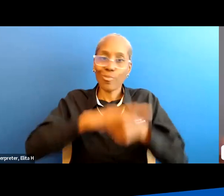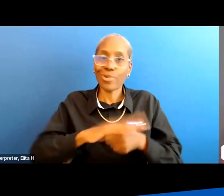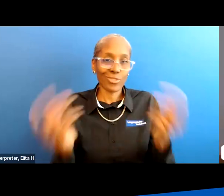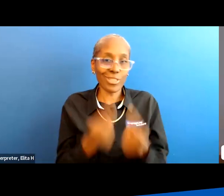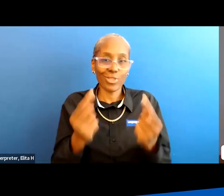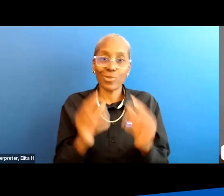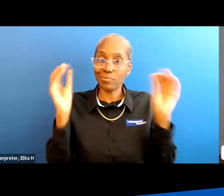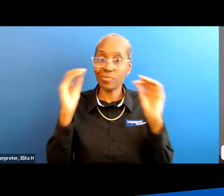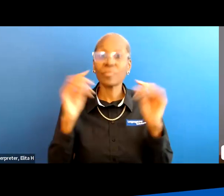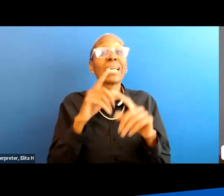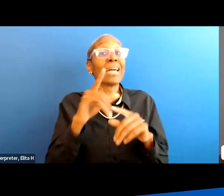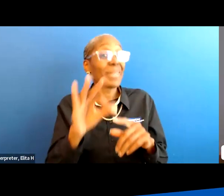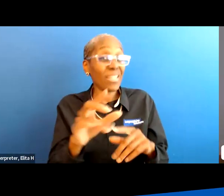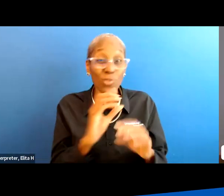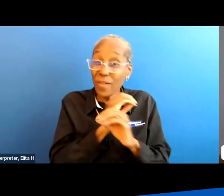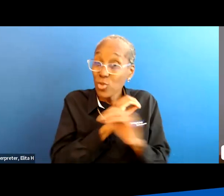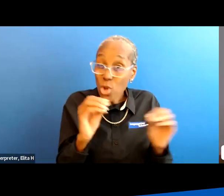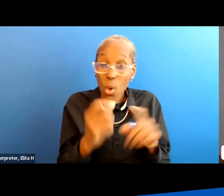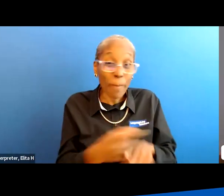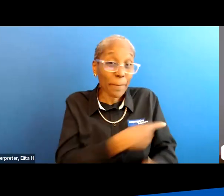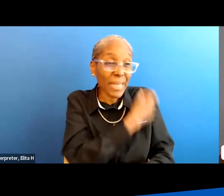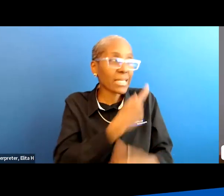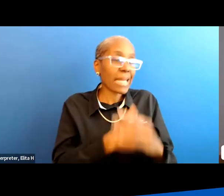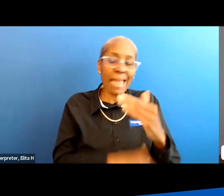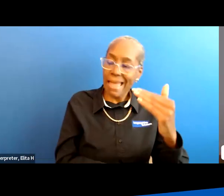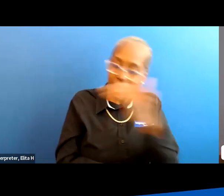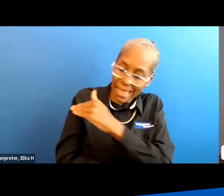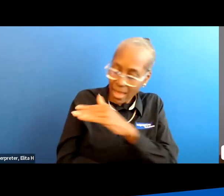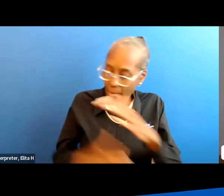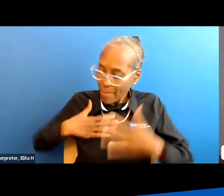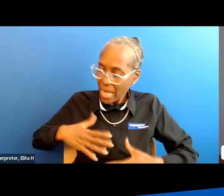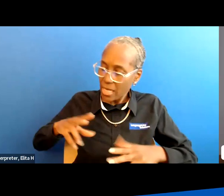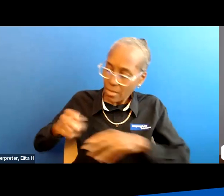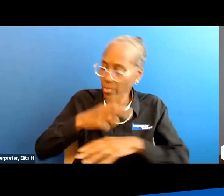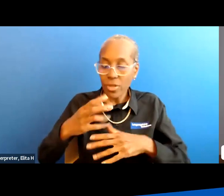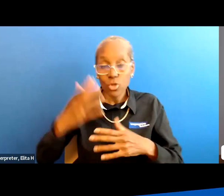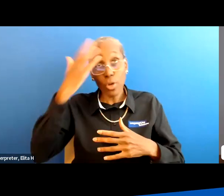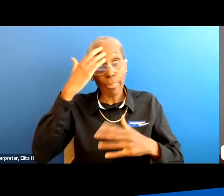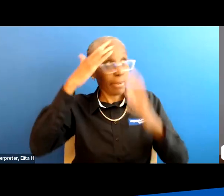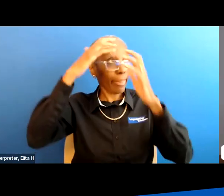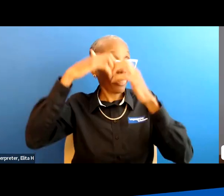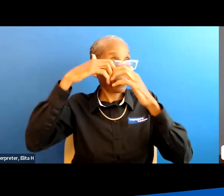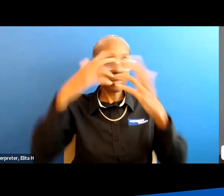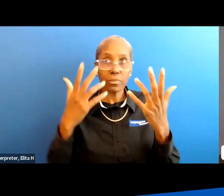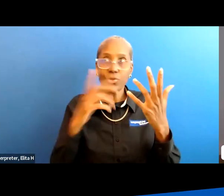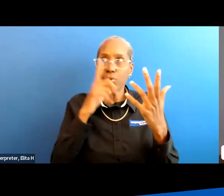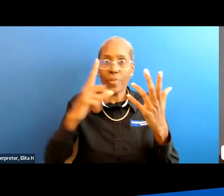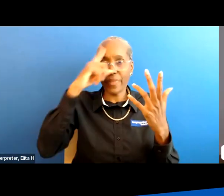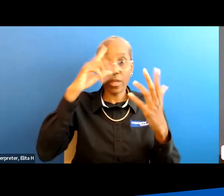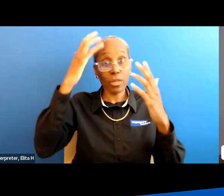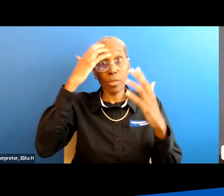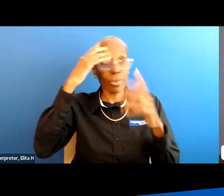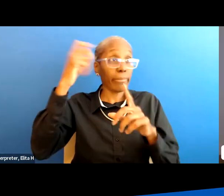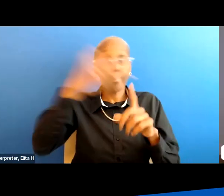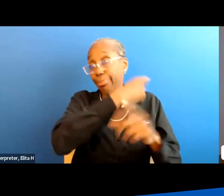but when you don't get that message that you need to twitch or move you know your brains you don't even mentally think about it your brain just